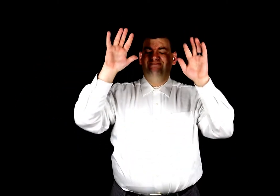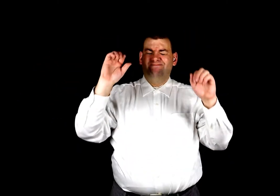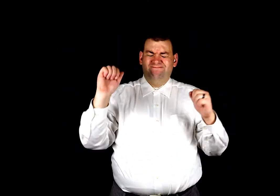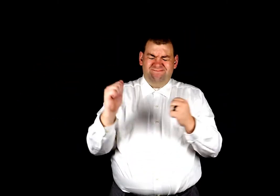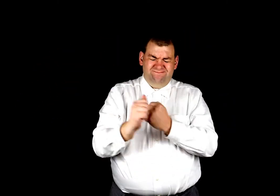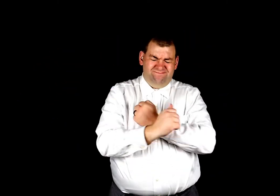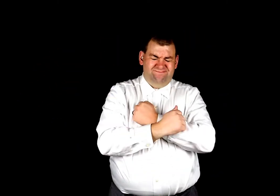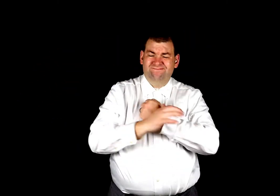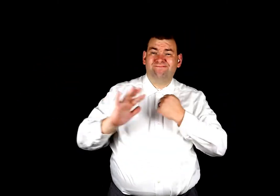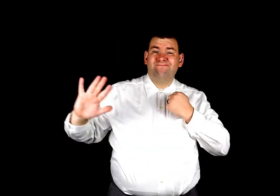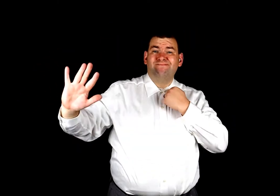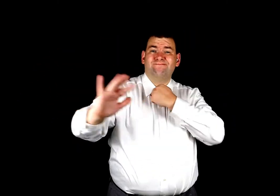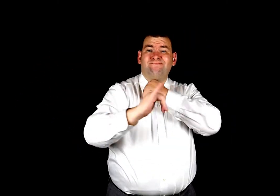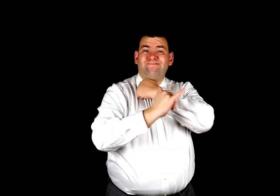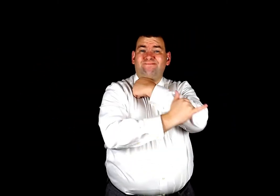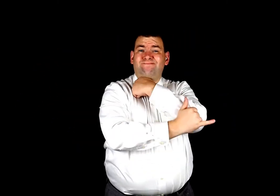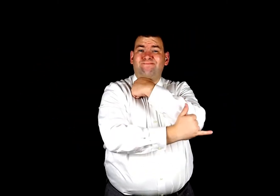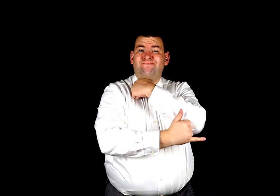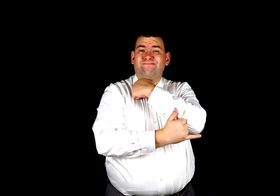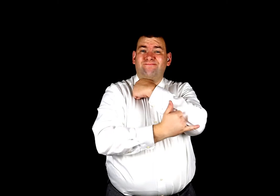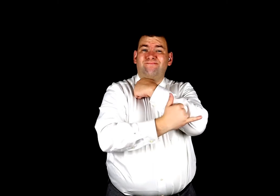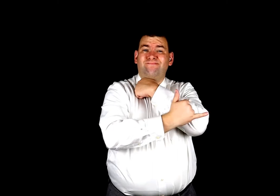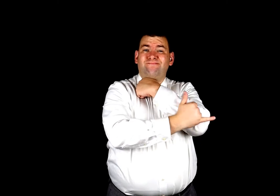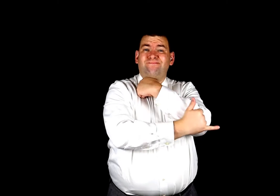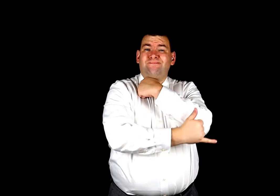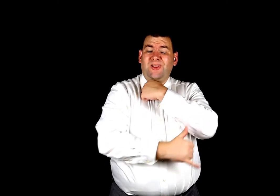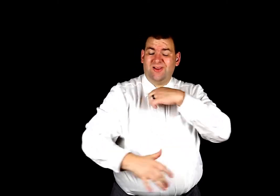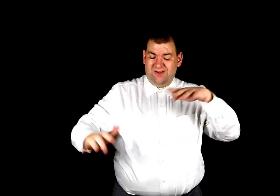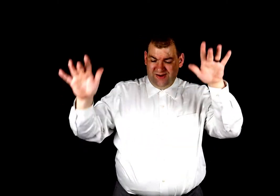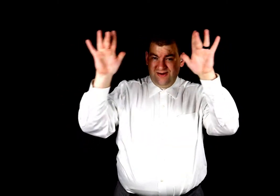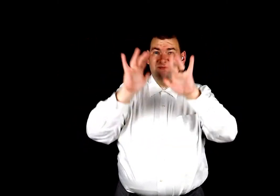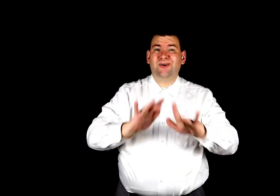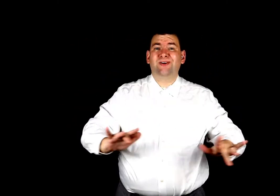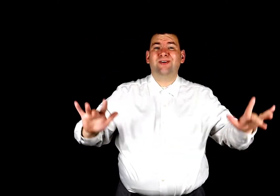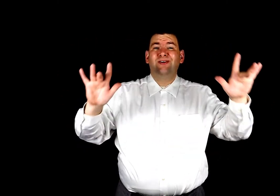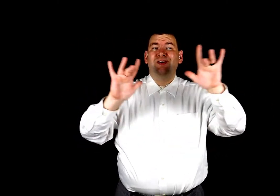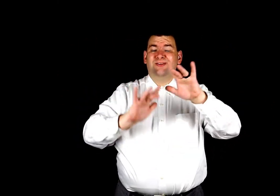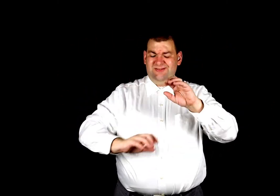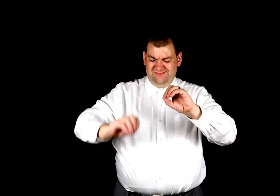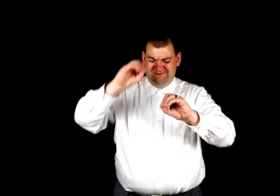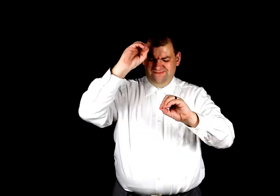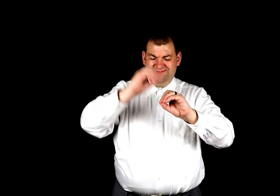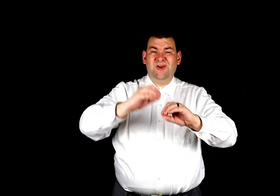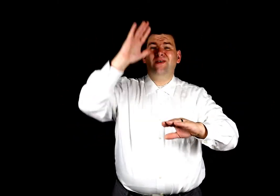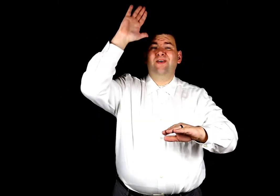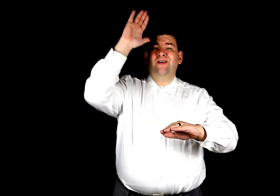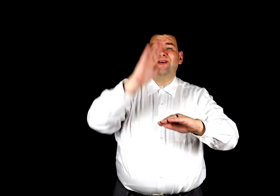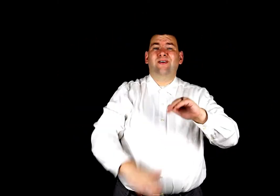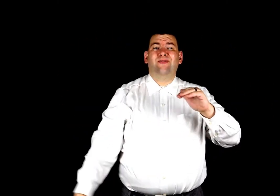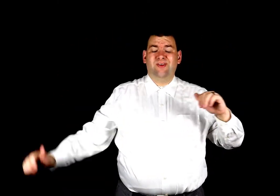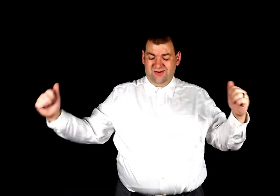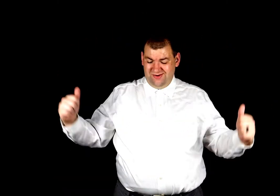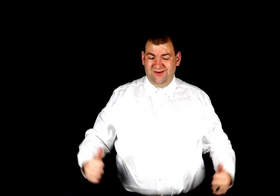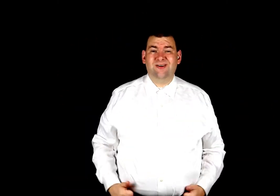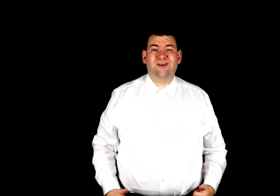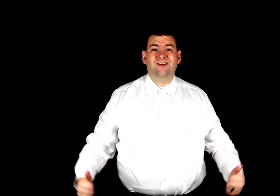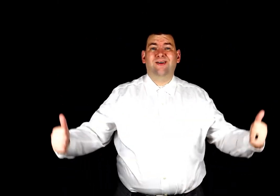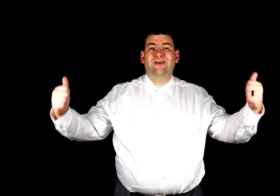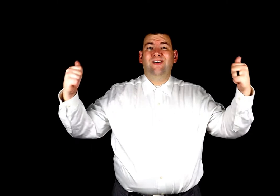self their country love, and mercy more than